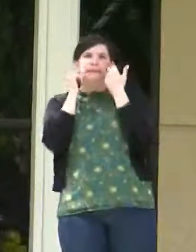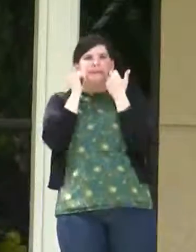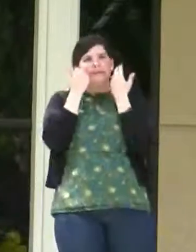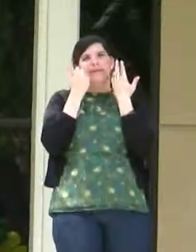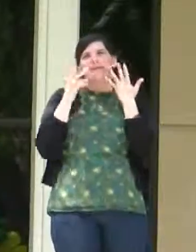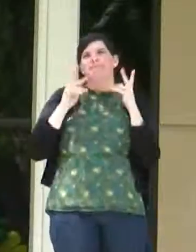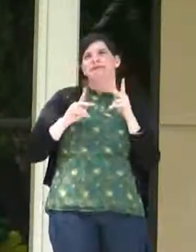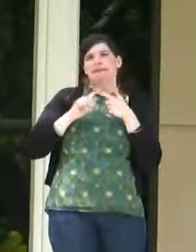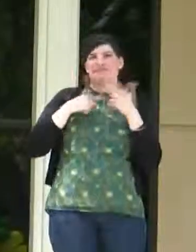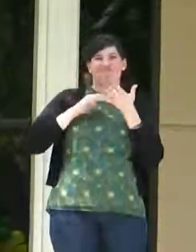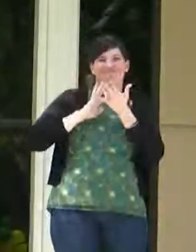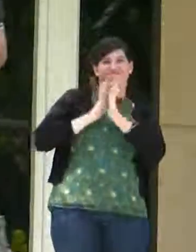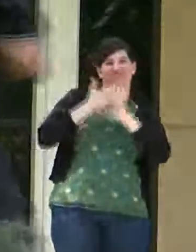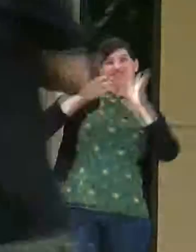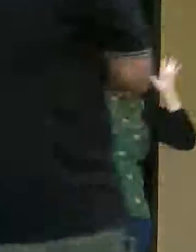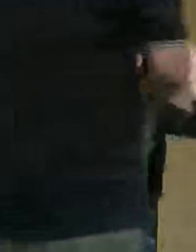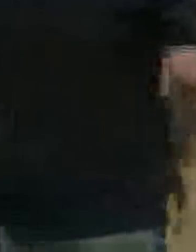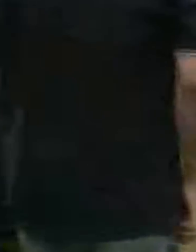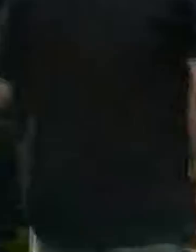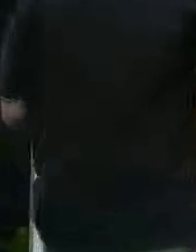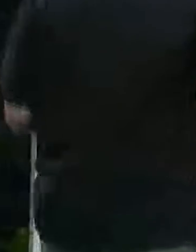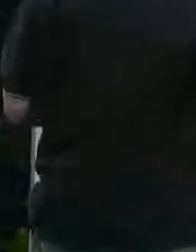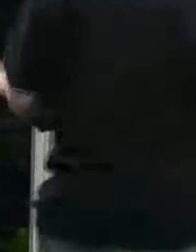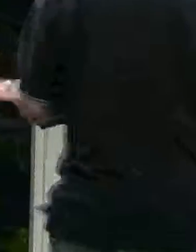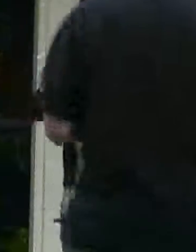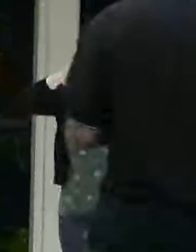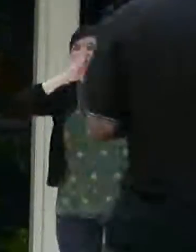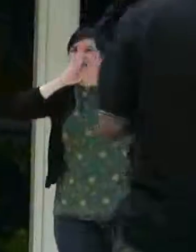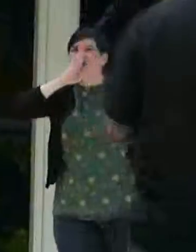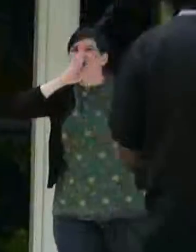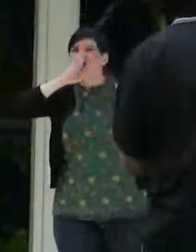this raging, um, bitch.